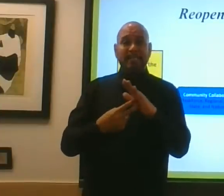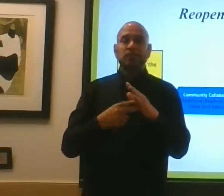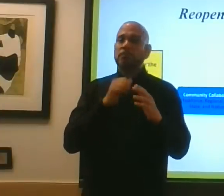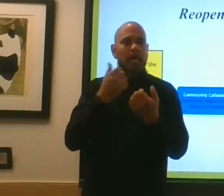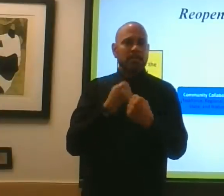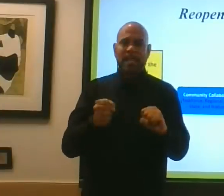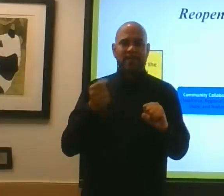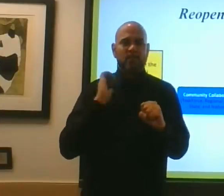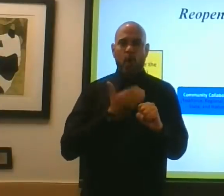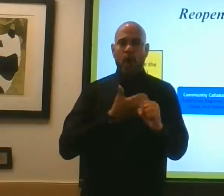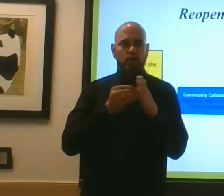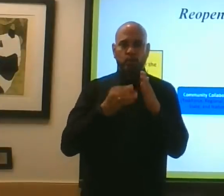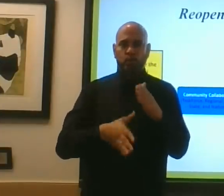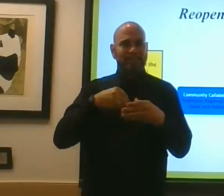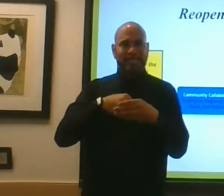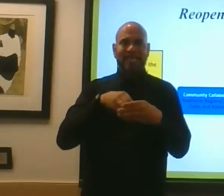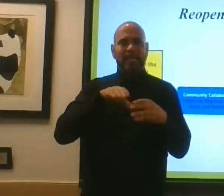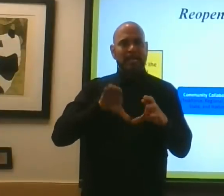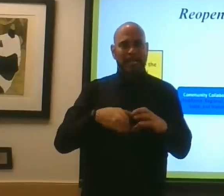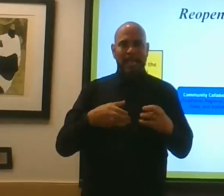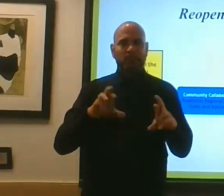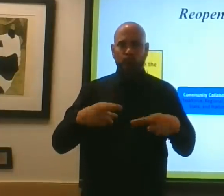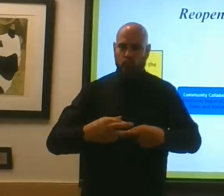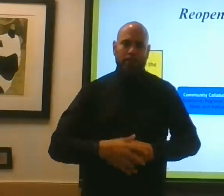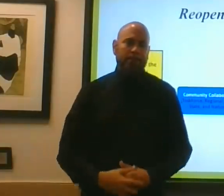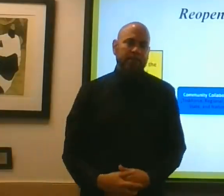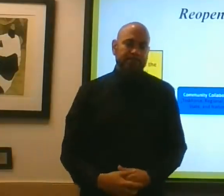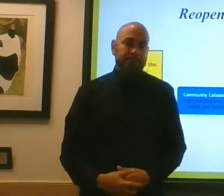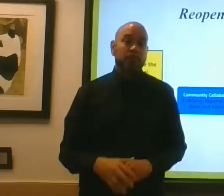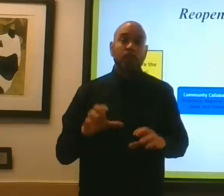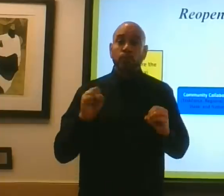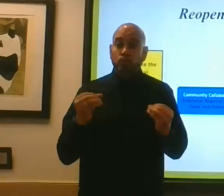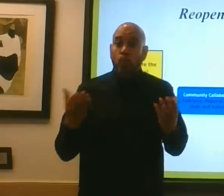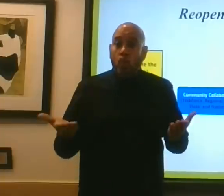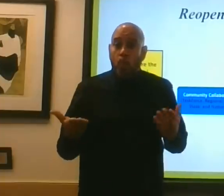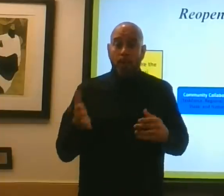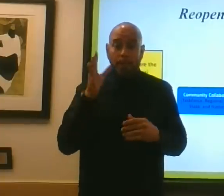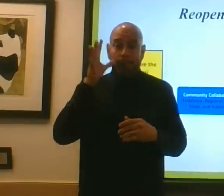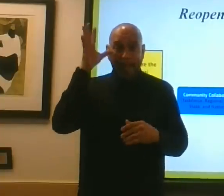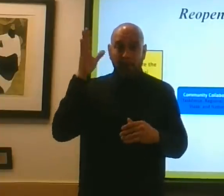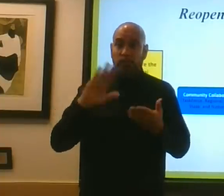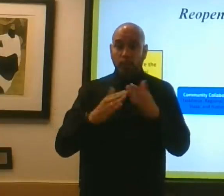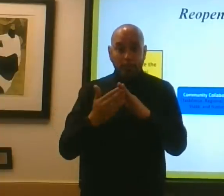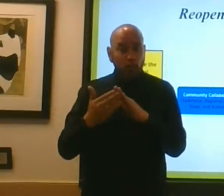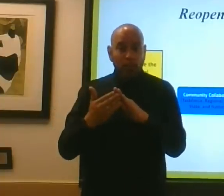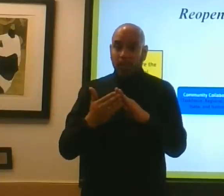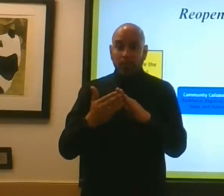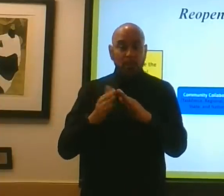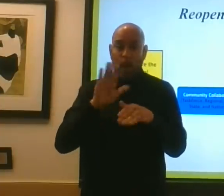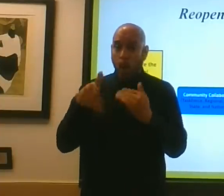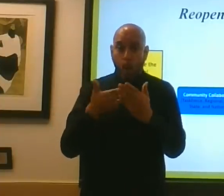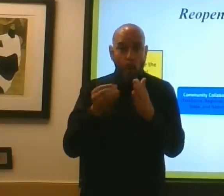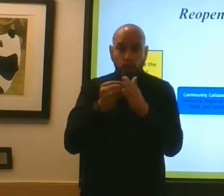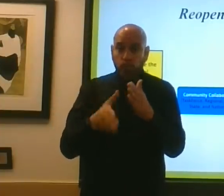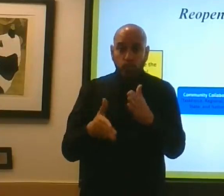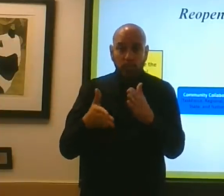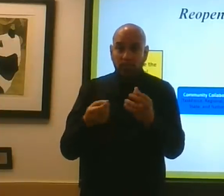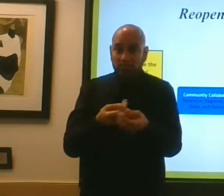So, parents, community, students and all, all I can tell you is this,